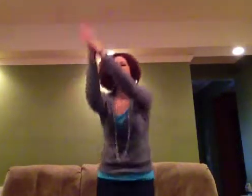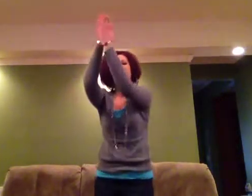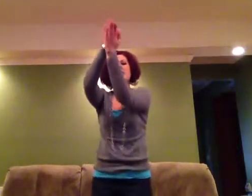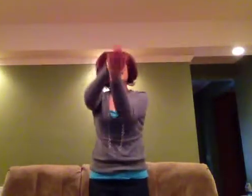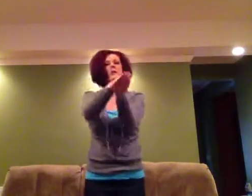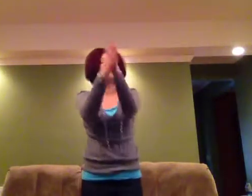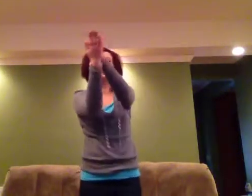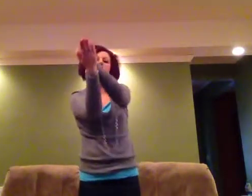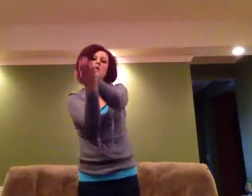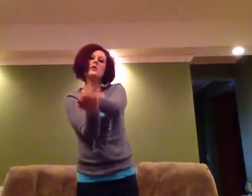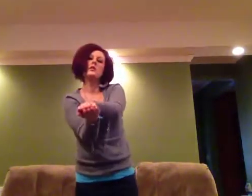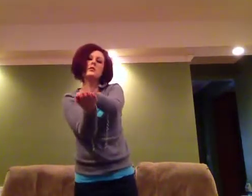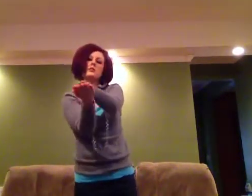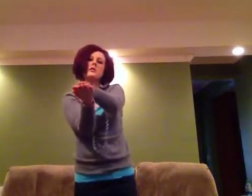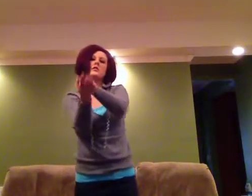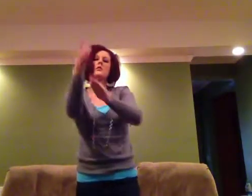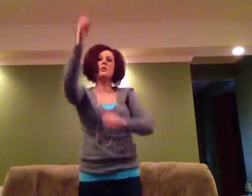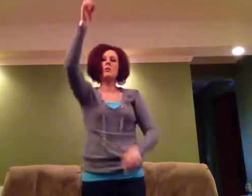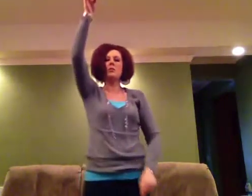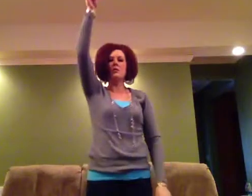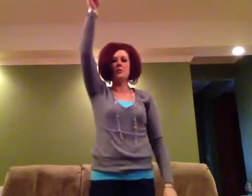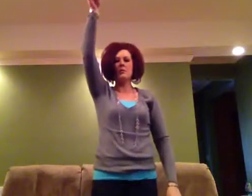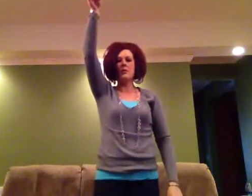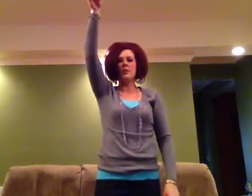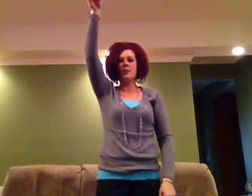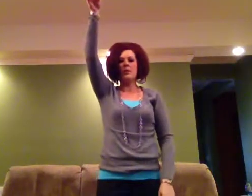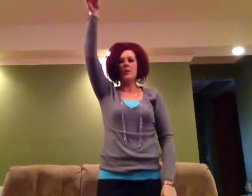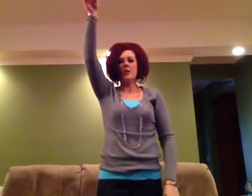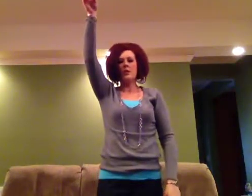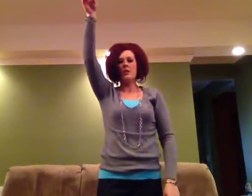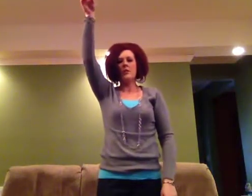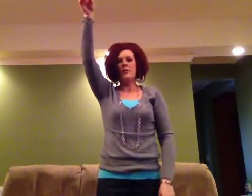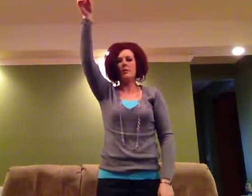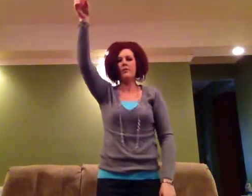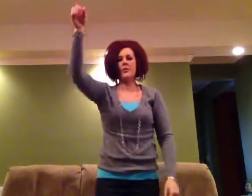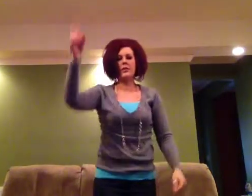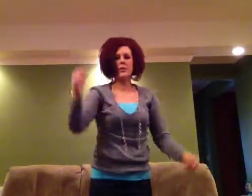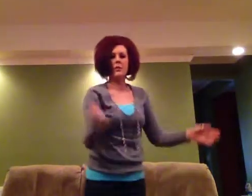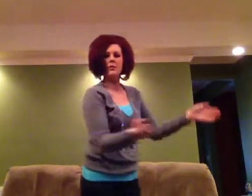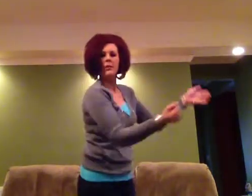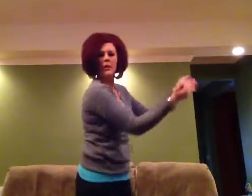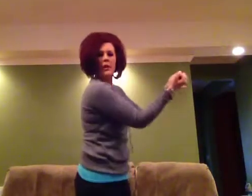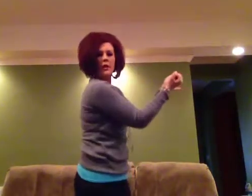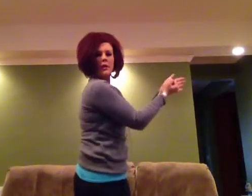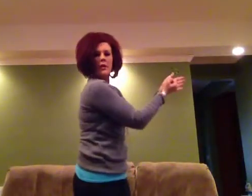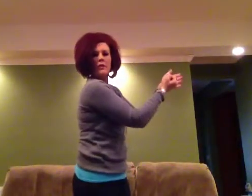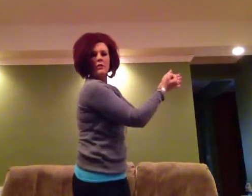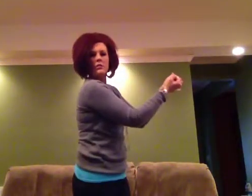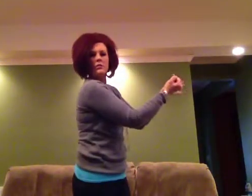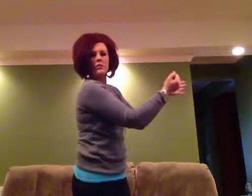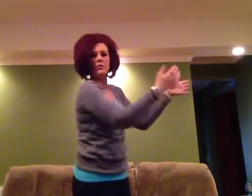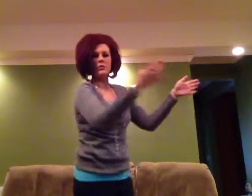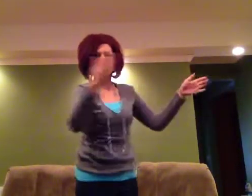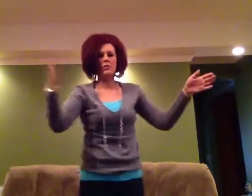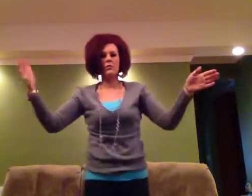that brought us peace was a common man. And by his wounds,